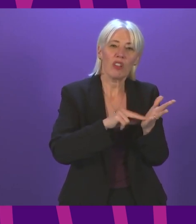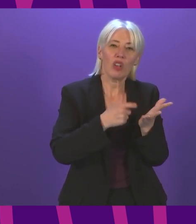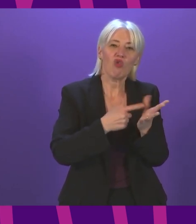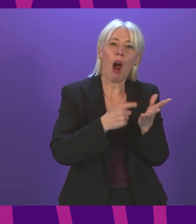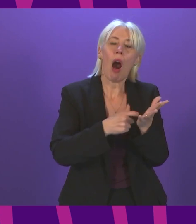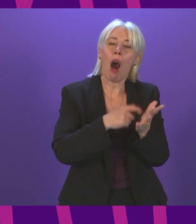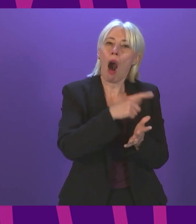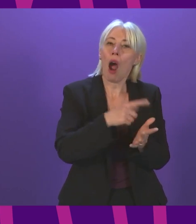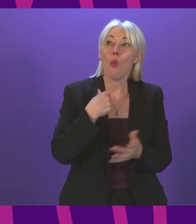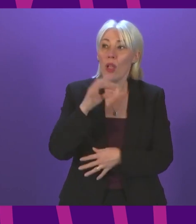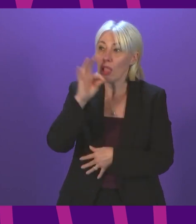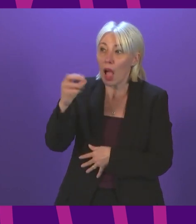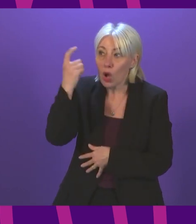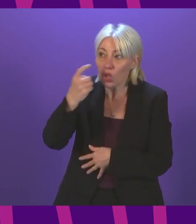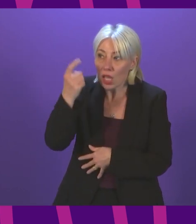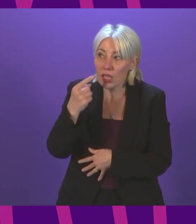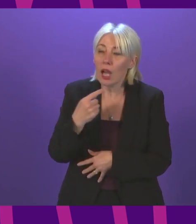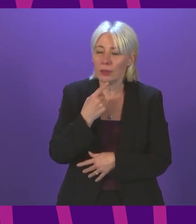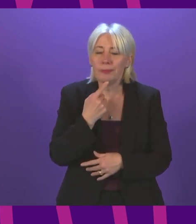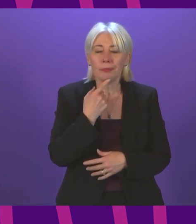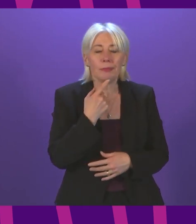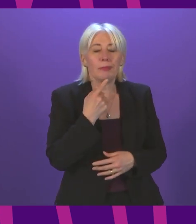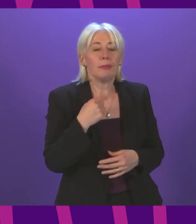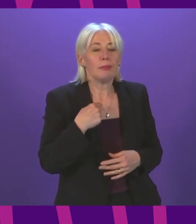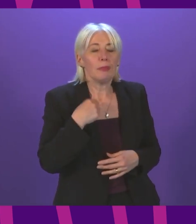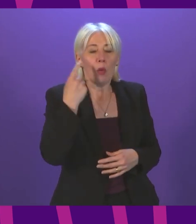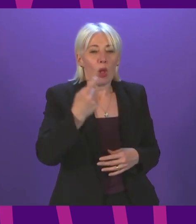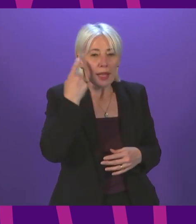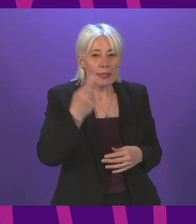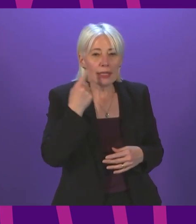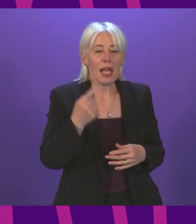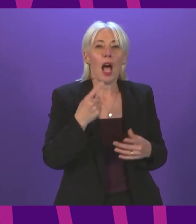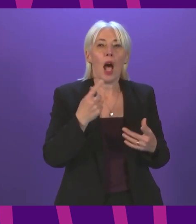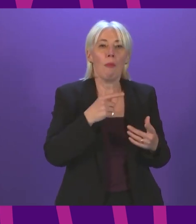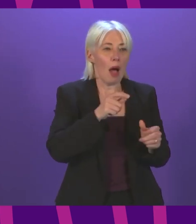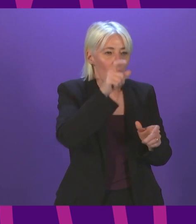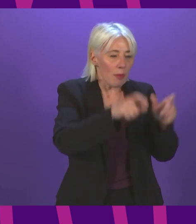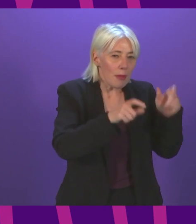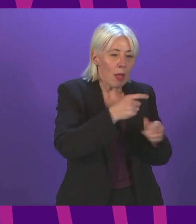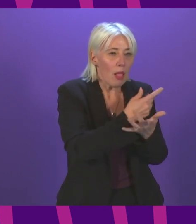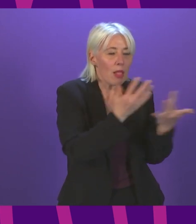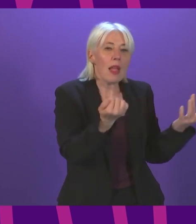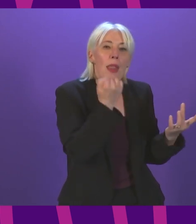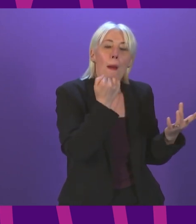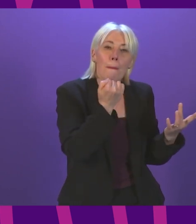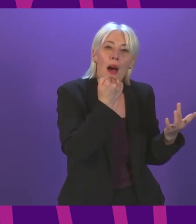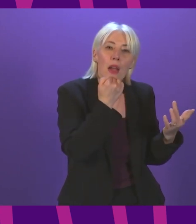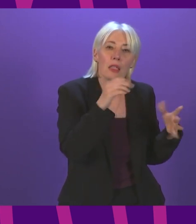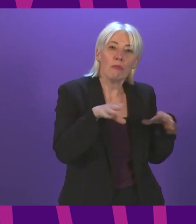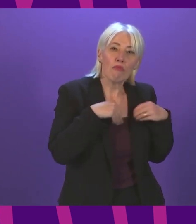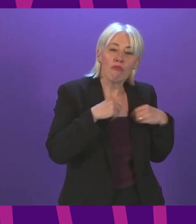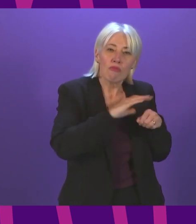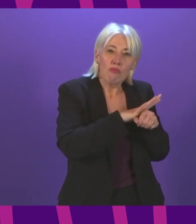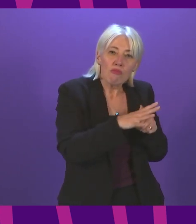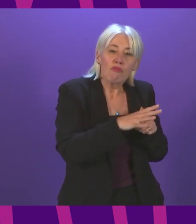that consideration. We will see variations in both case rates and, unfortunately, people dying in different